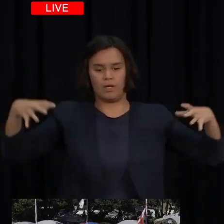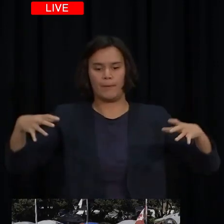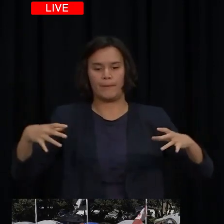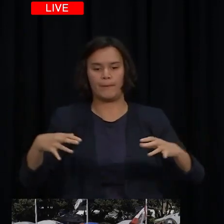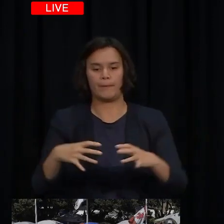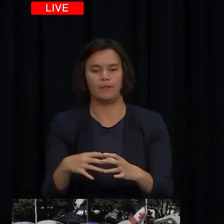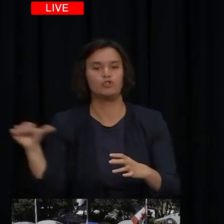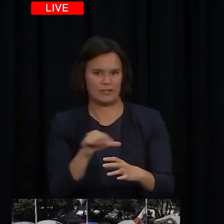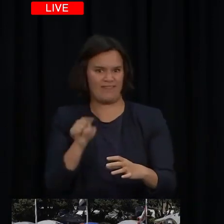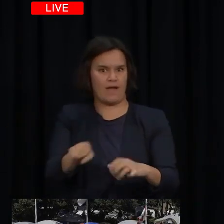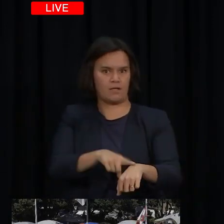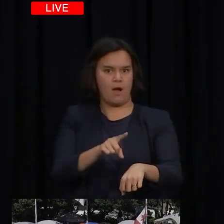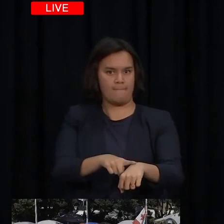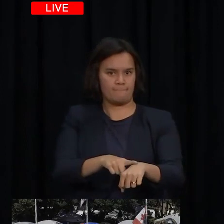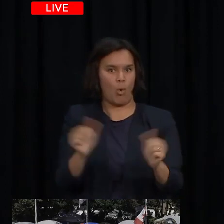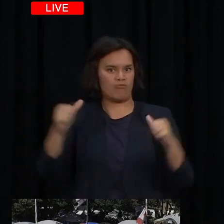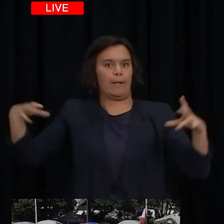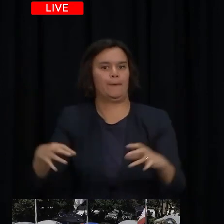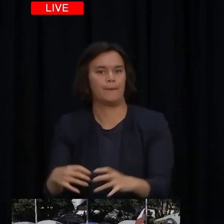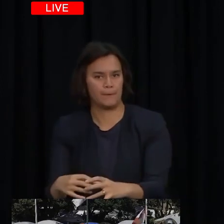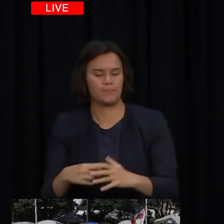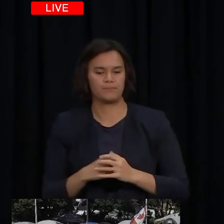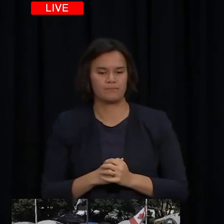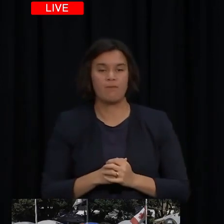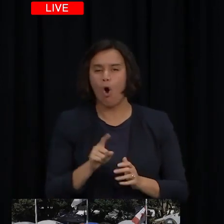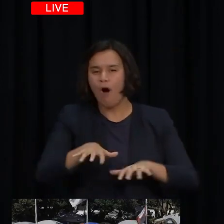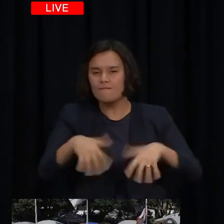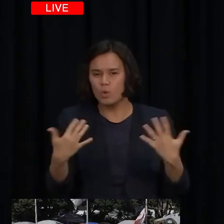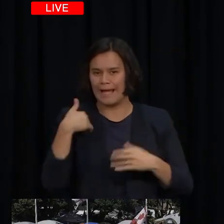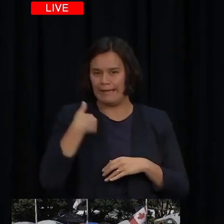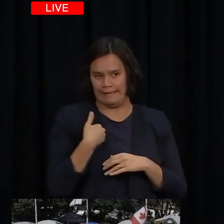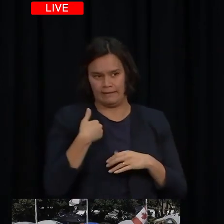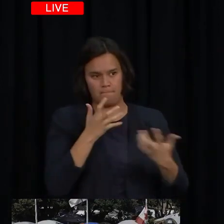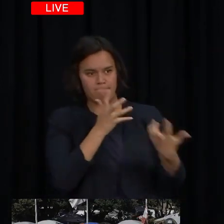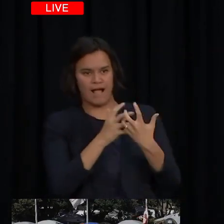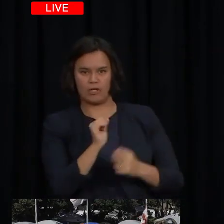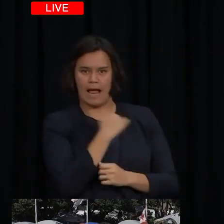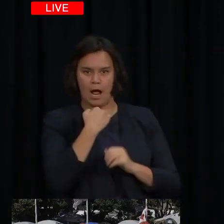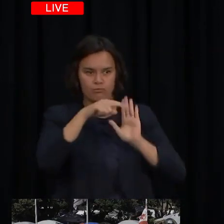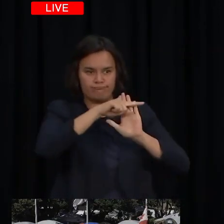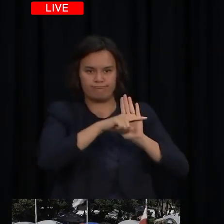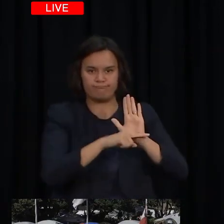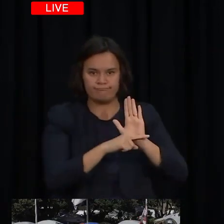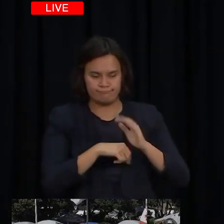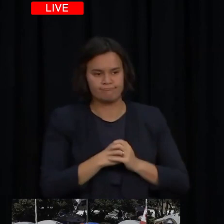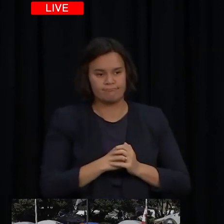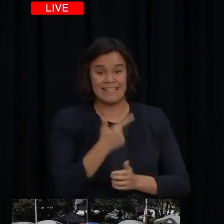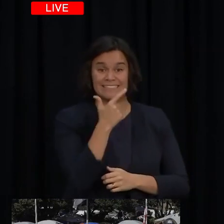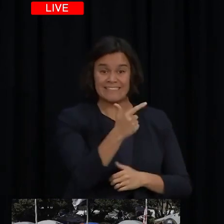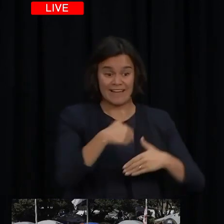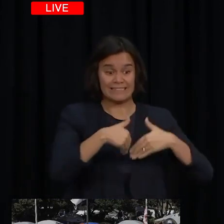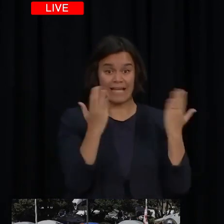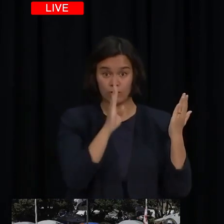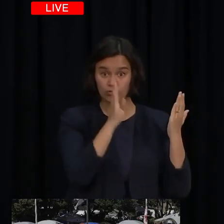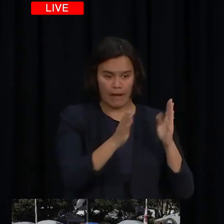if necessary. Like the resurgence support payment, there are criteria. Firms must show a 40% drop in seven consecutive days